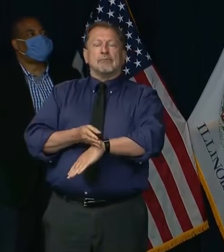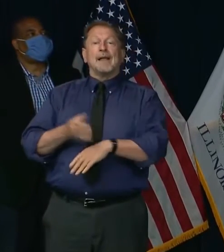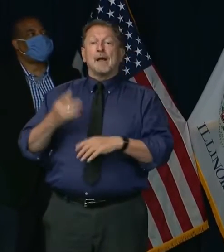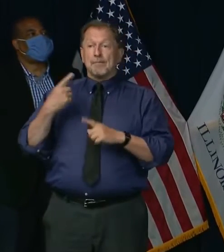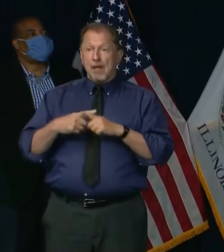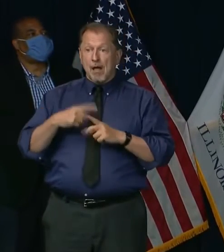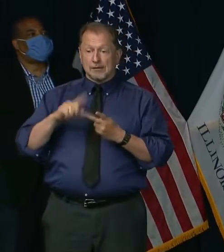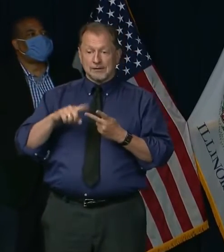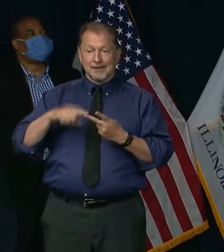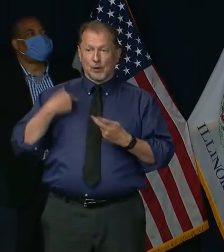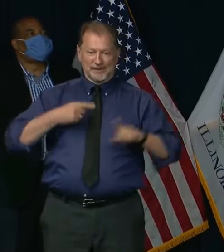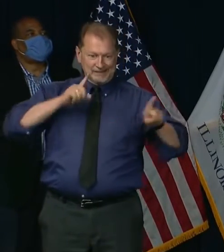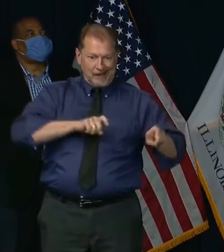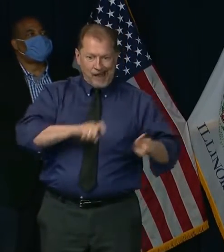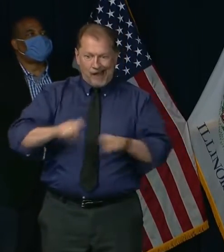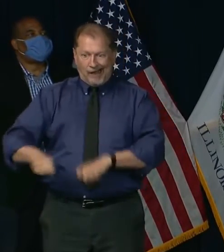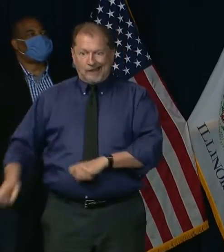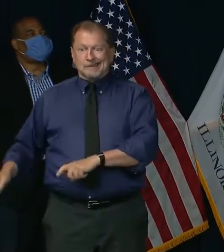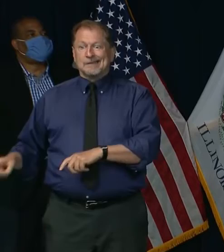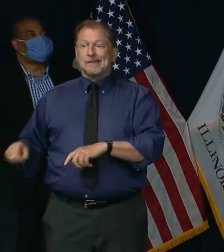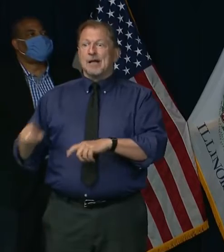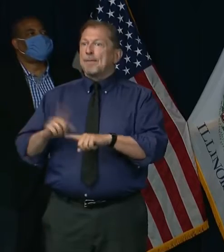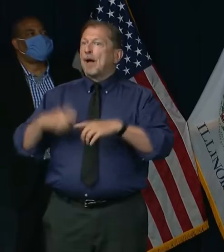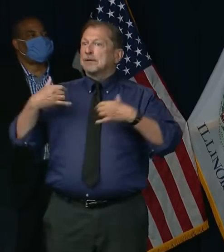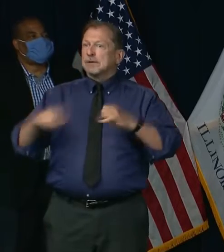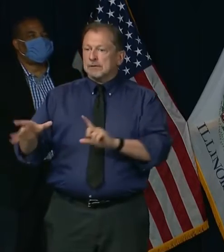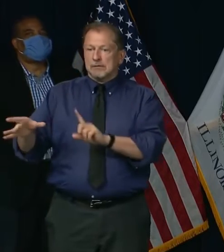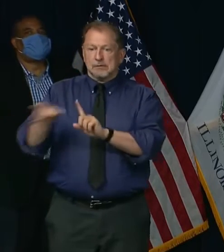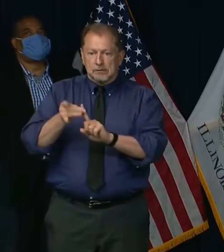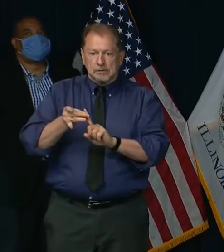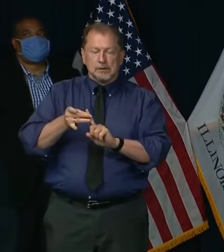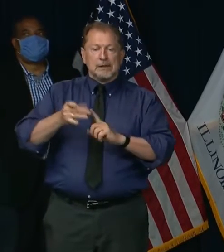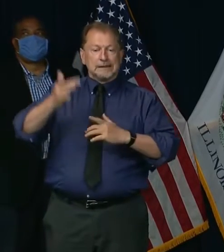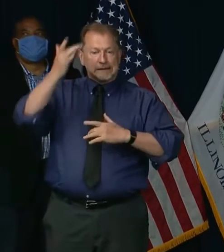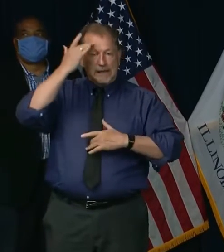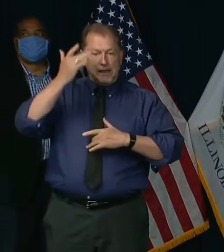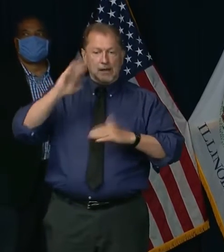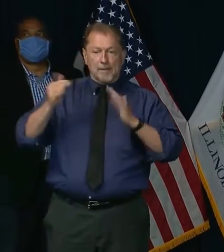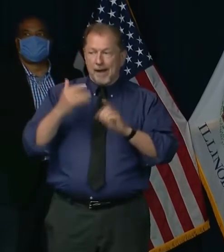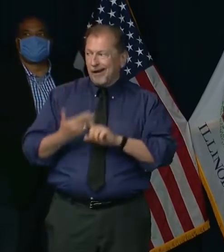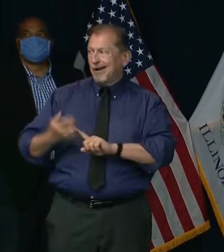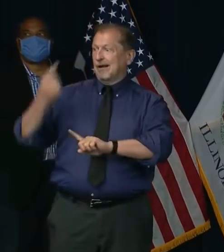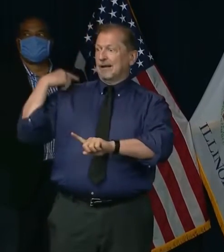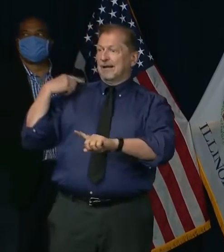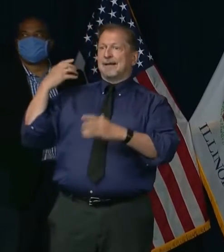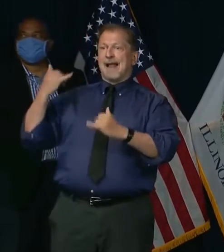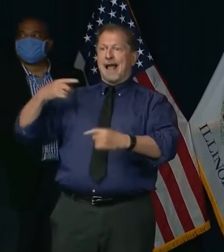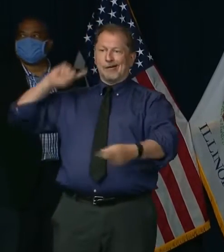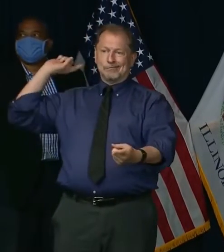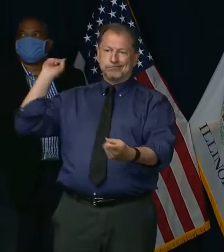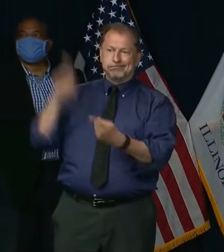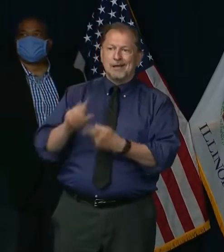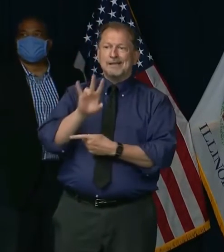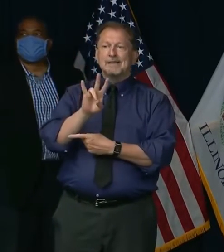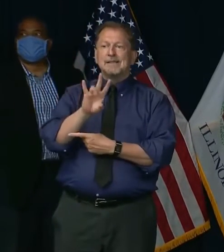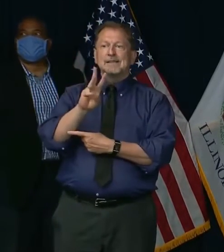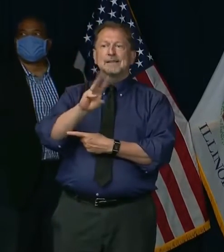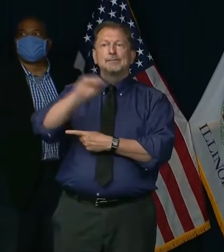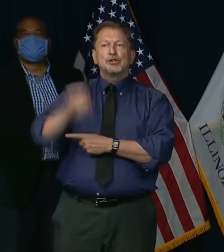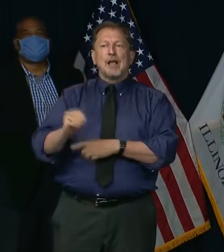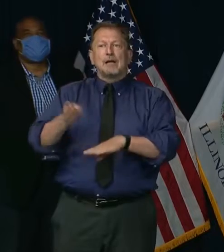COVID cases are down 76% from the trend's height seven weeks ago.